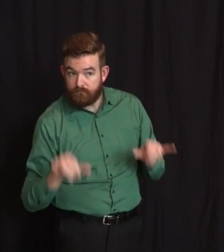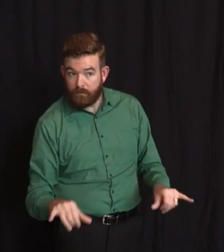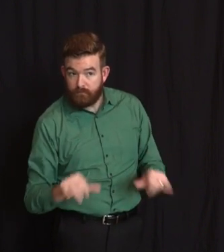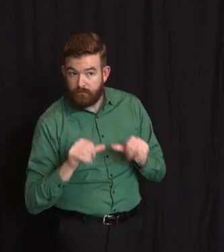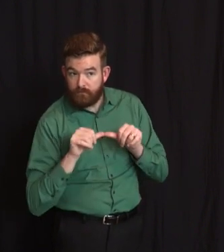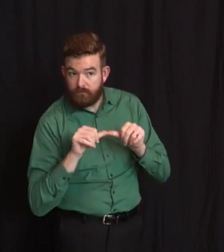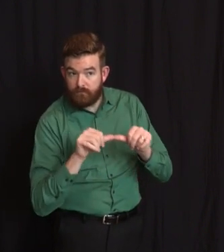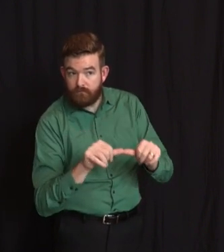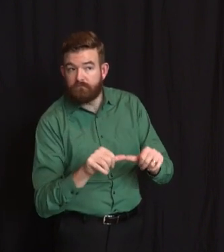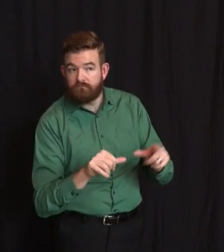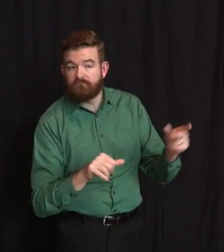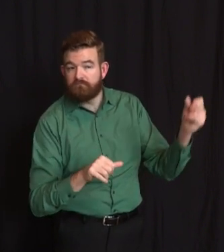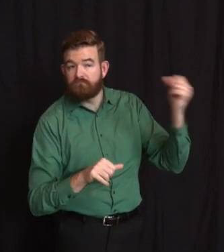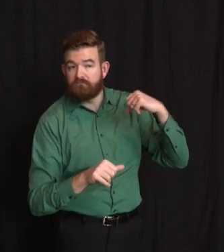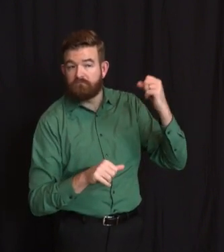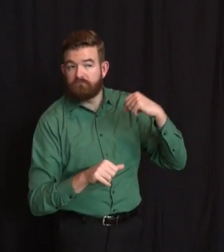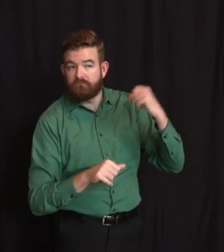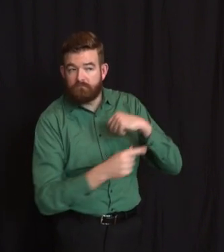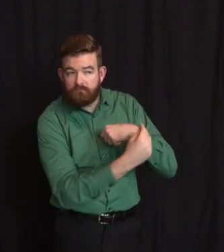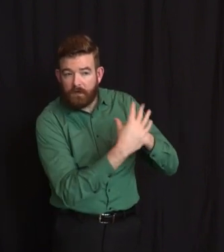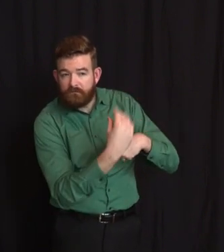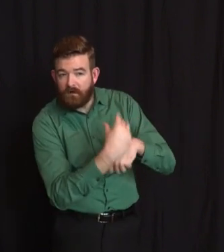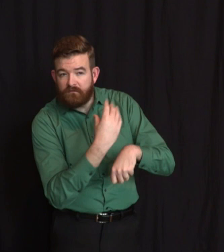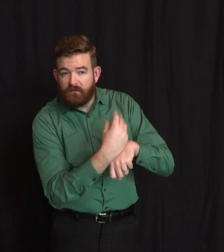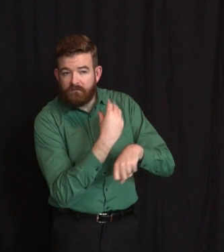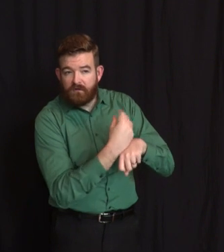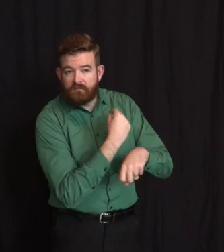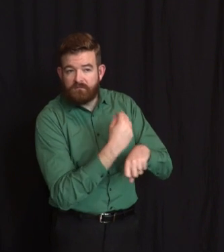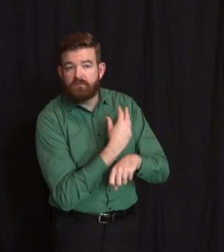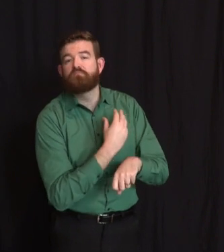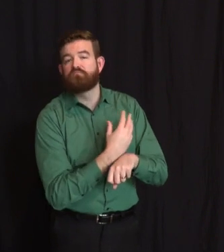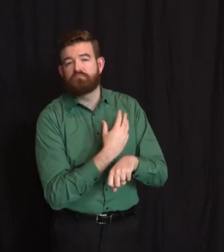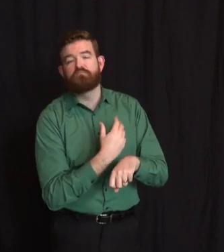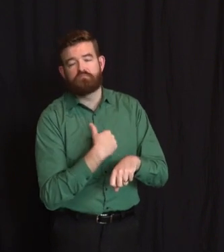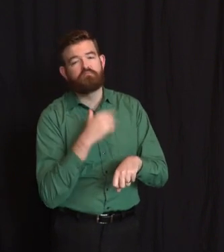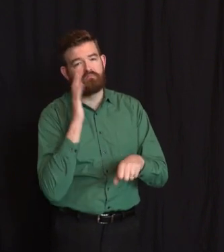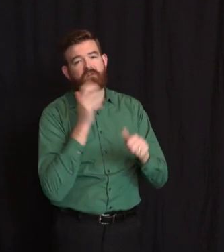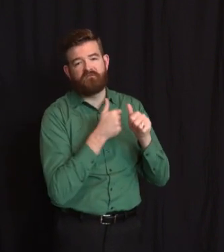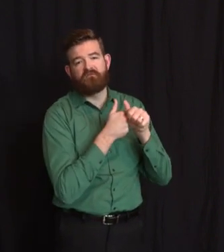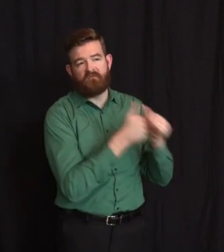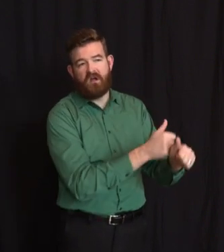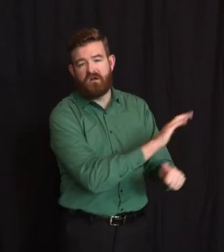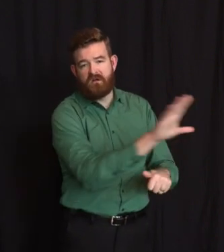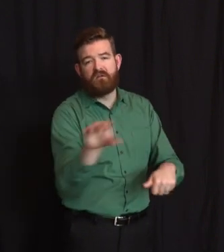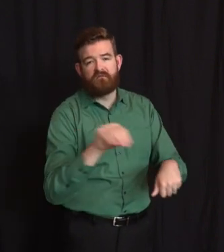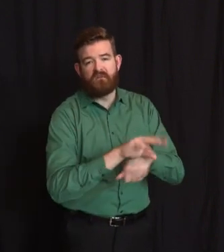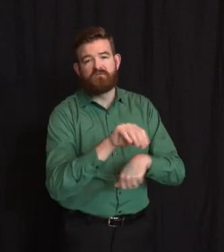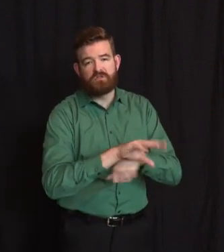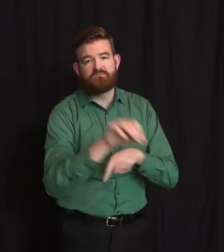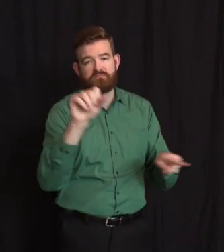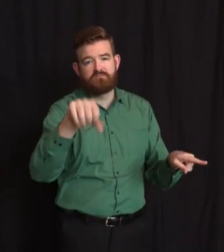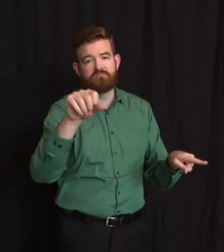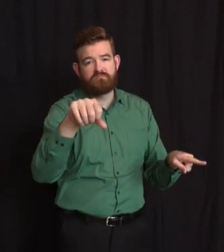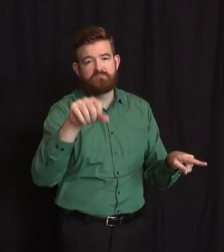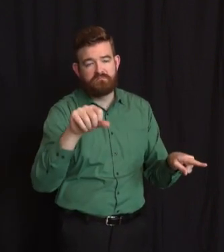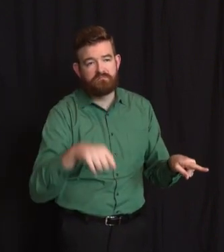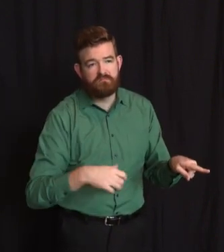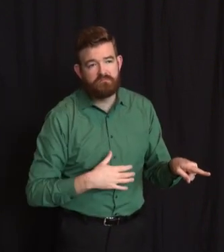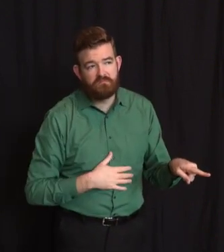best guidance we can from best practices around the country and around the world. Today, I am proud to announce that